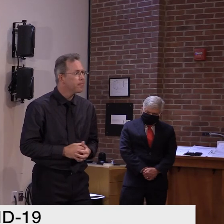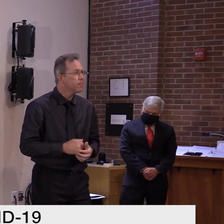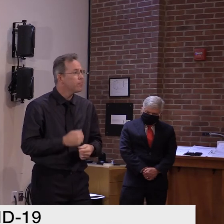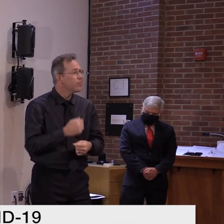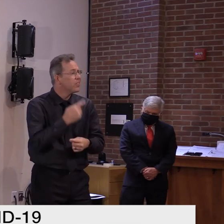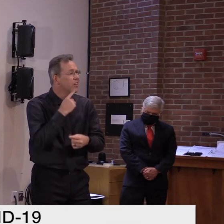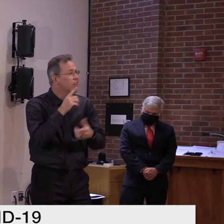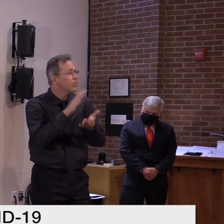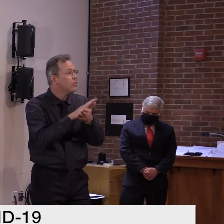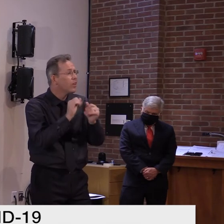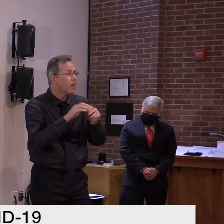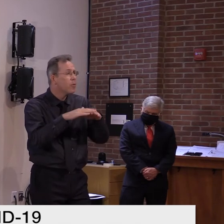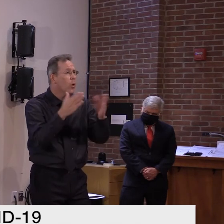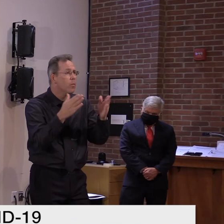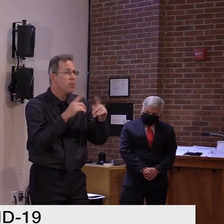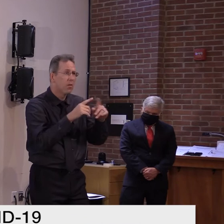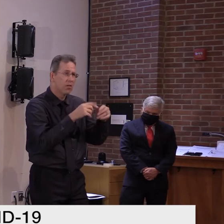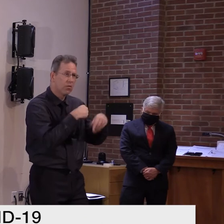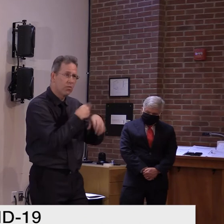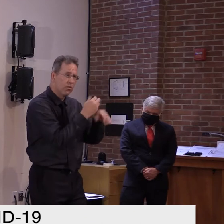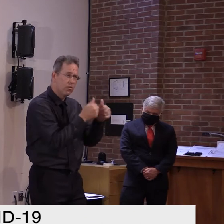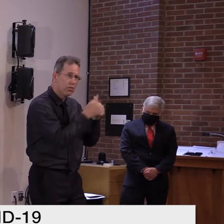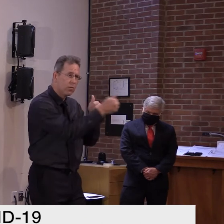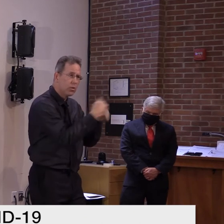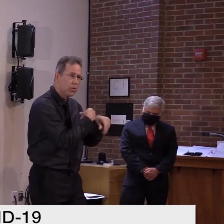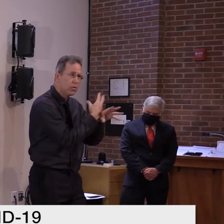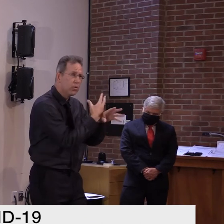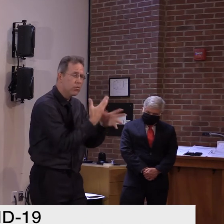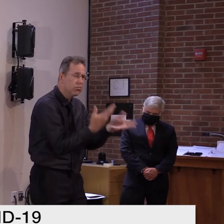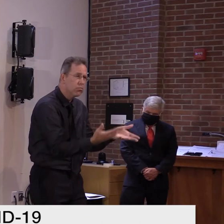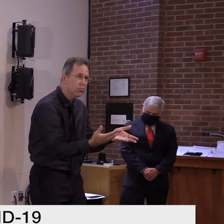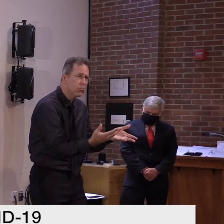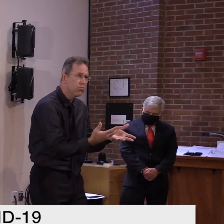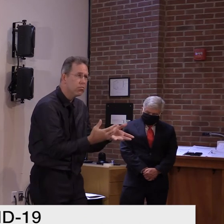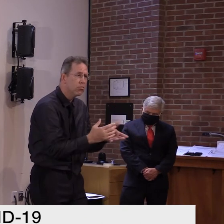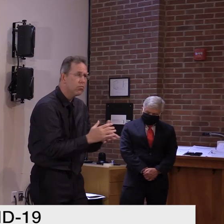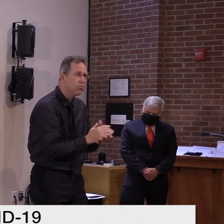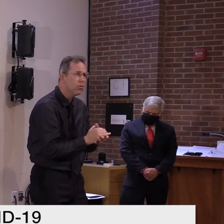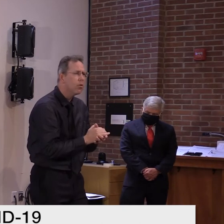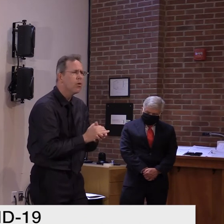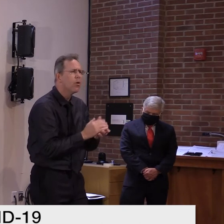the big question is, what will it take to move back into a remote phase for schools?